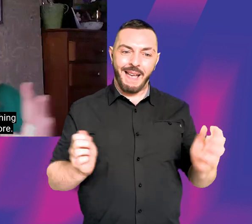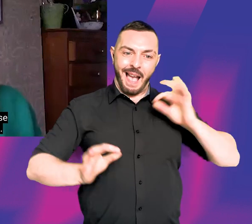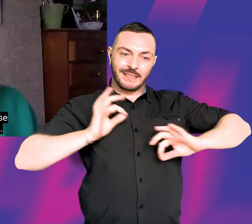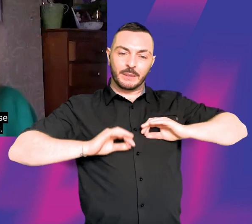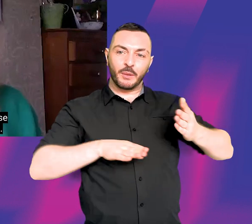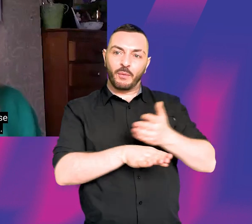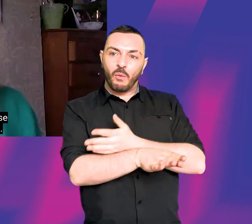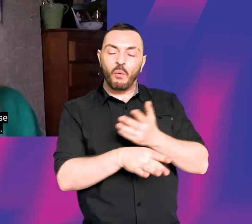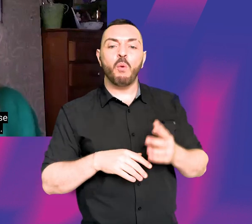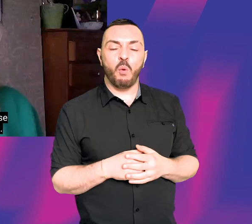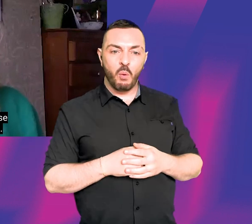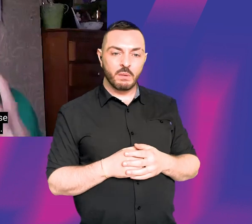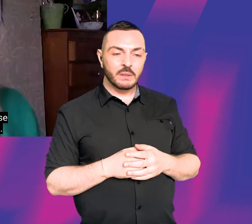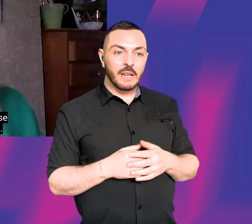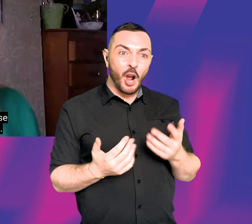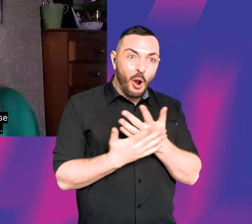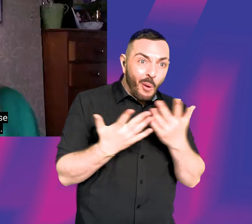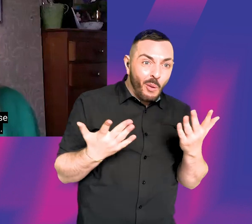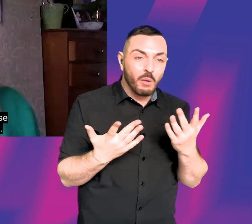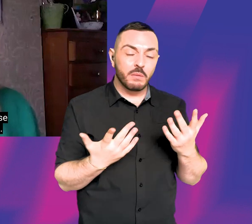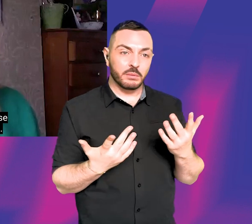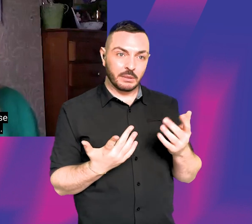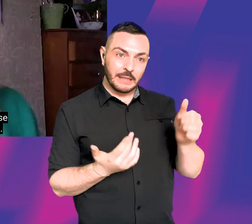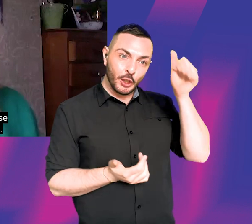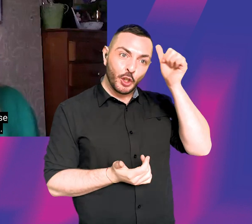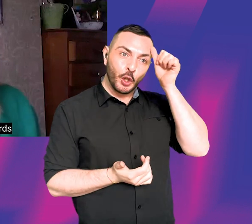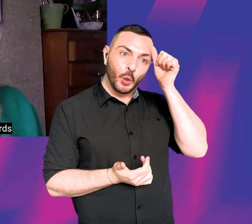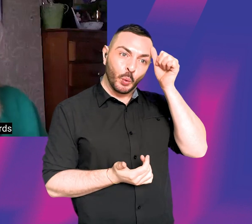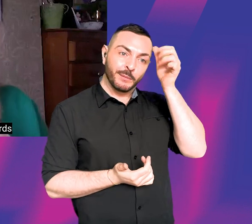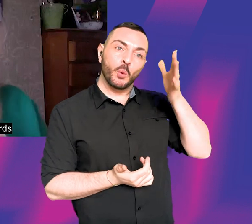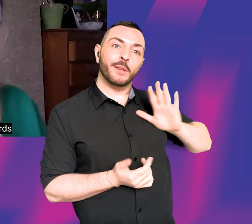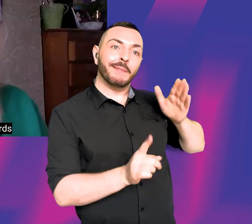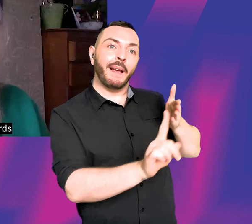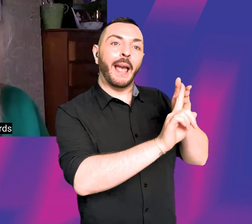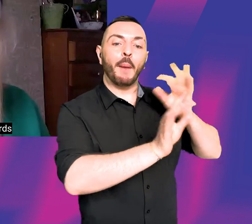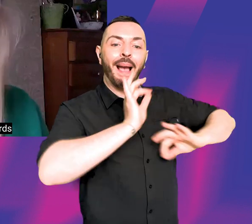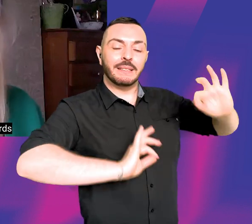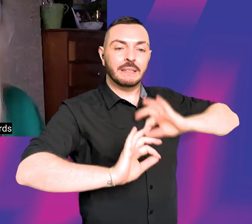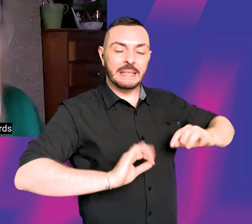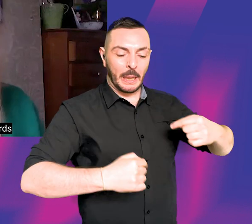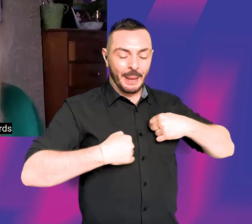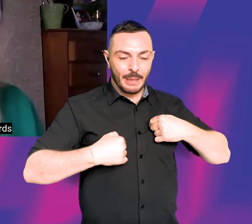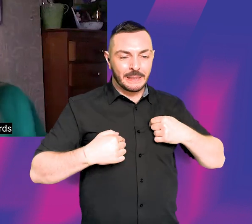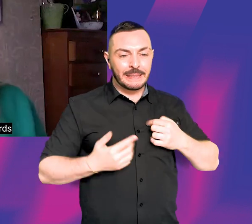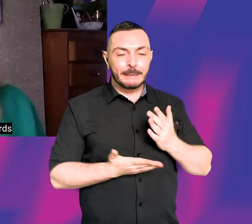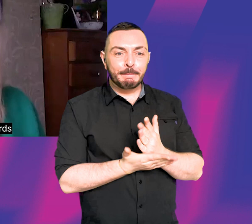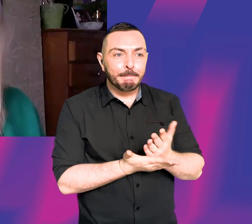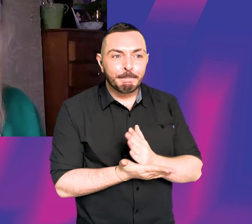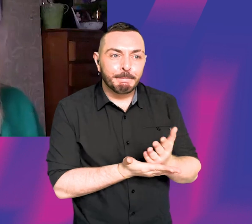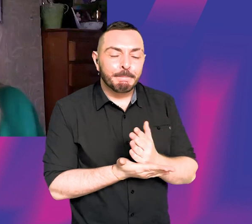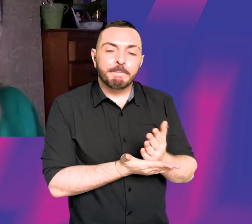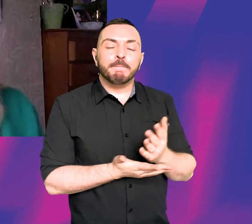before. Most of the other people in the course knew that they wanted to be actors. They were on, already on that route towards